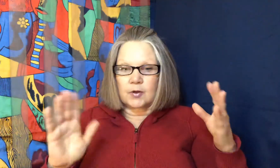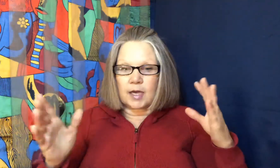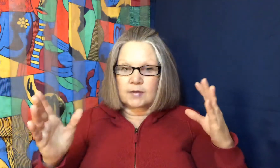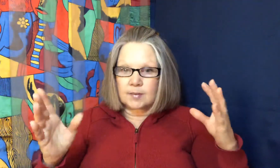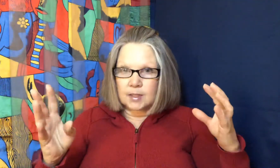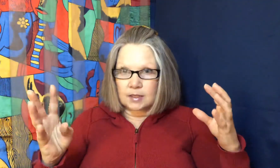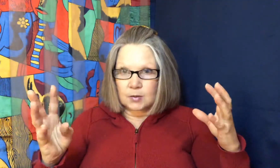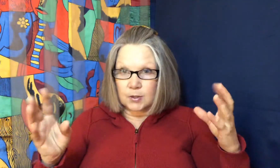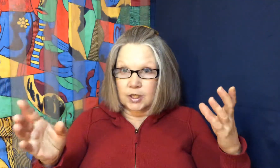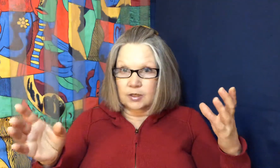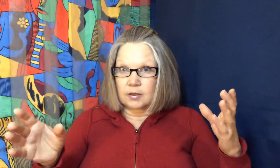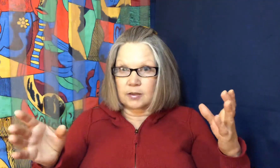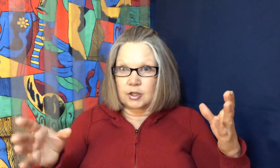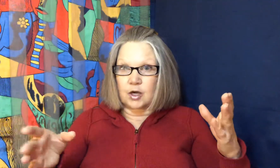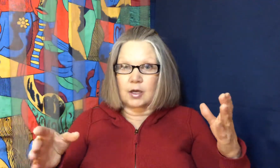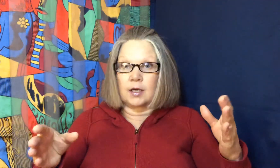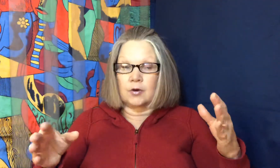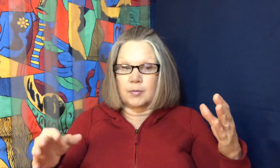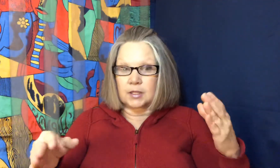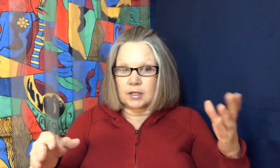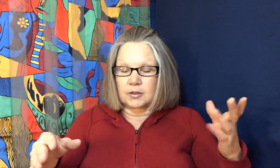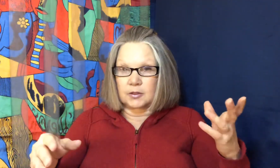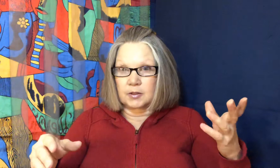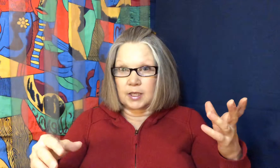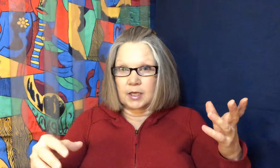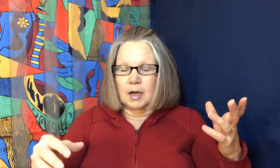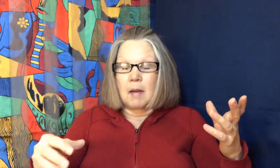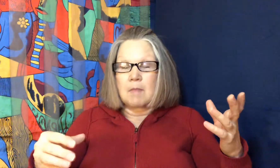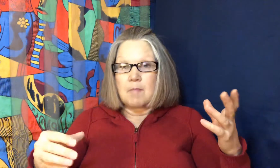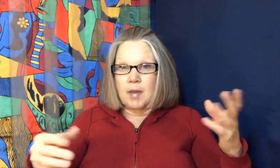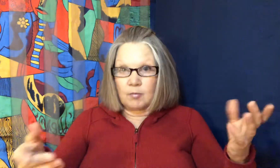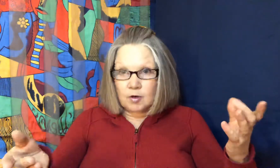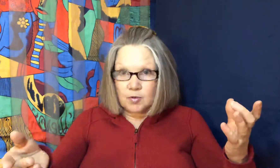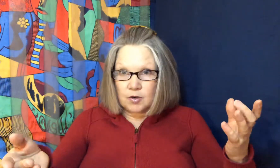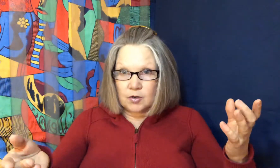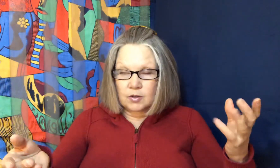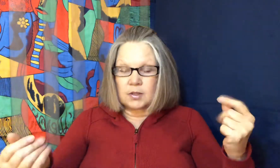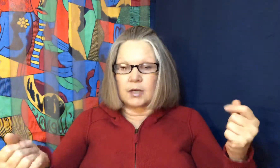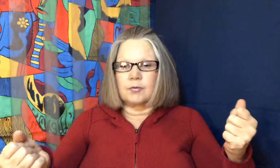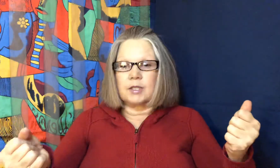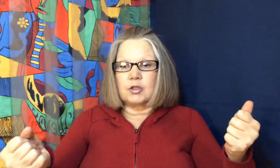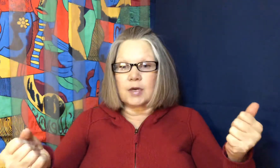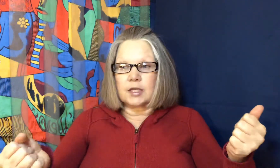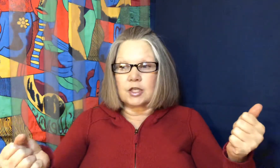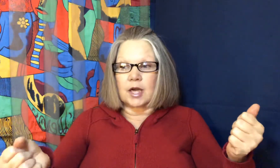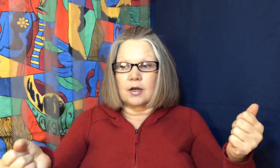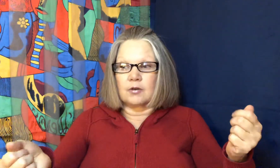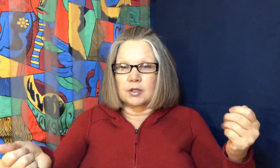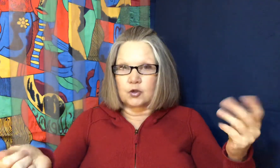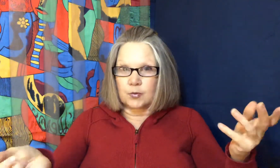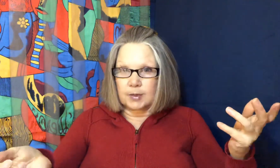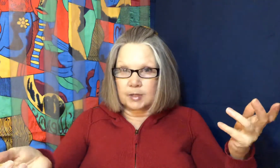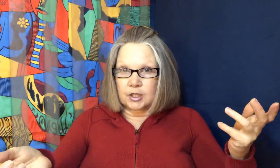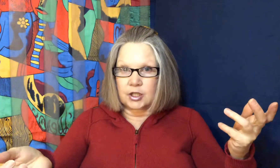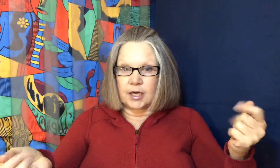you have something that's particularly shocking or particularly memorable like really try to check out a dream dictionary